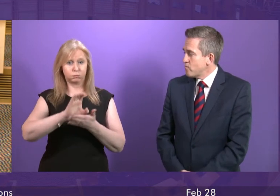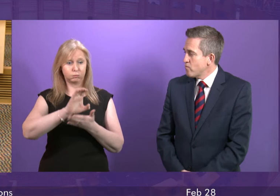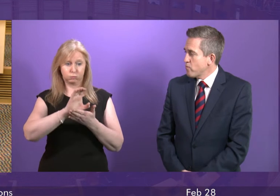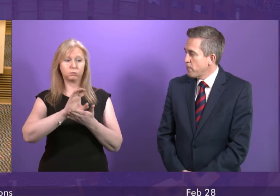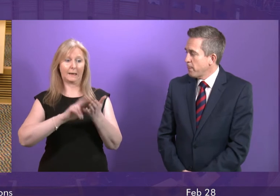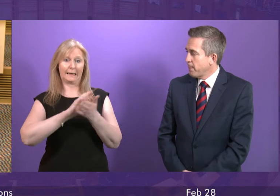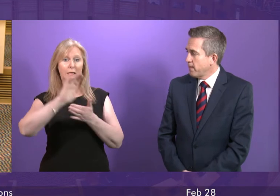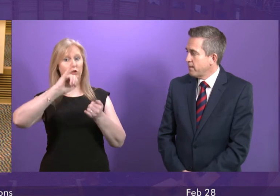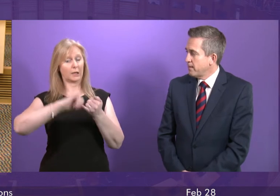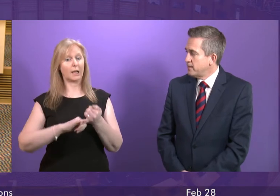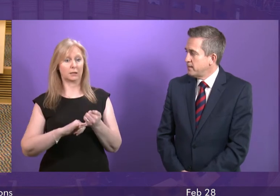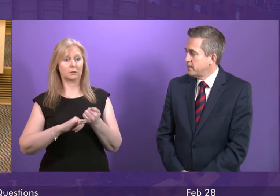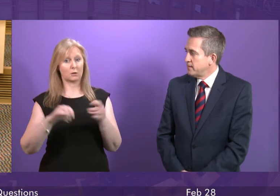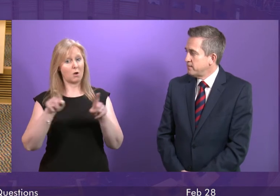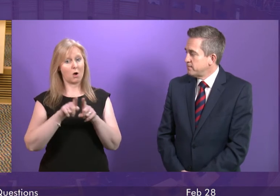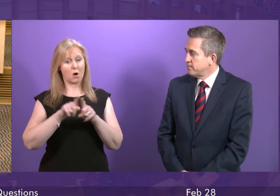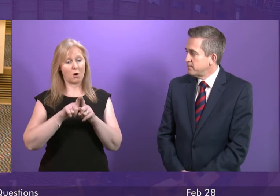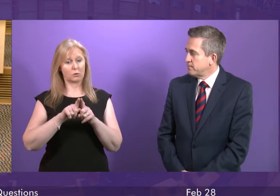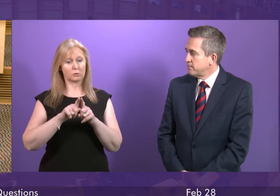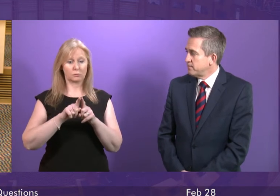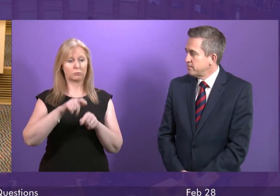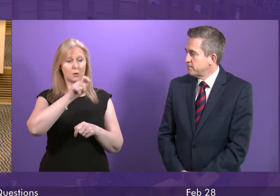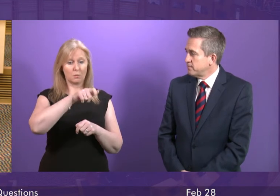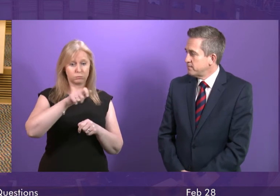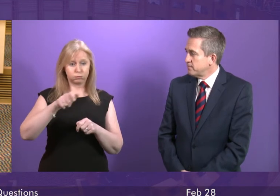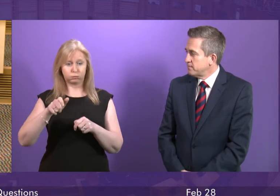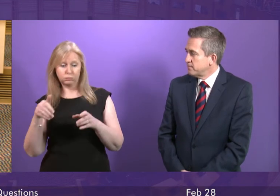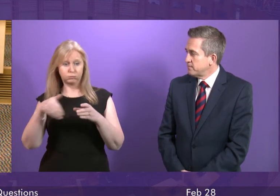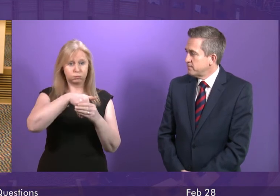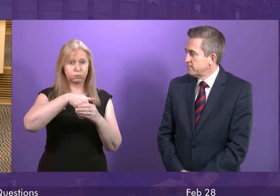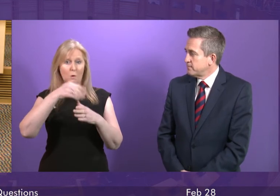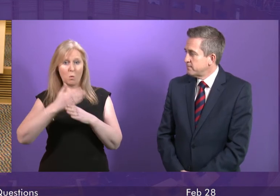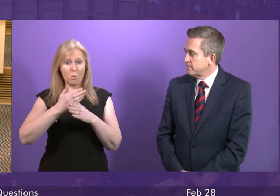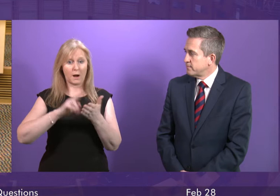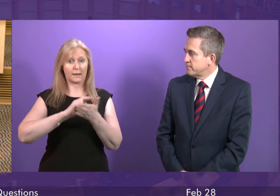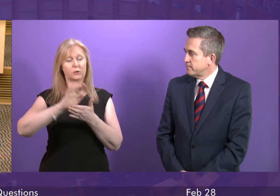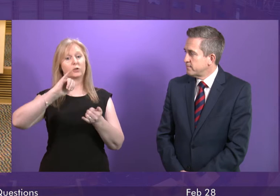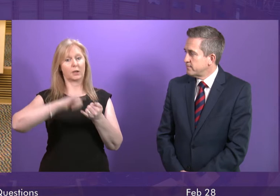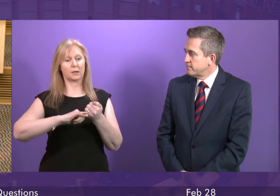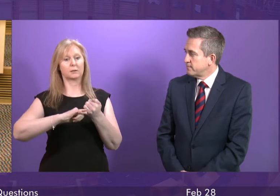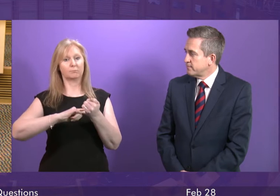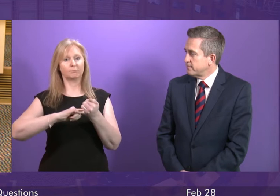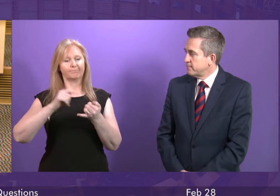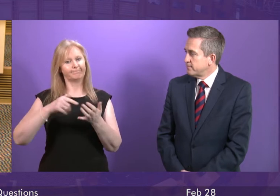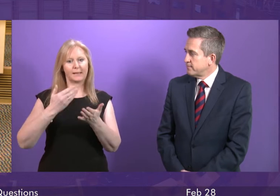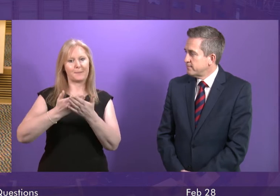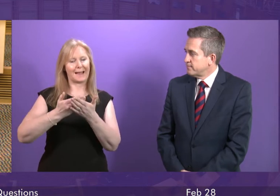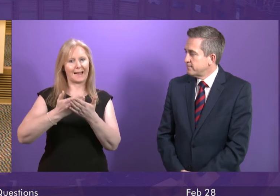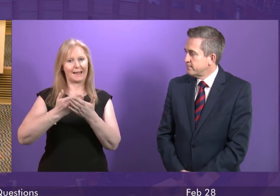Service. We also see record numbers of people working in the National Health Service, but demand for our National Health Service is rising,